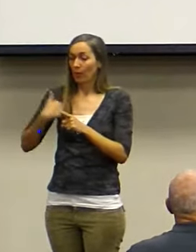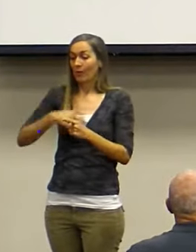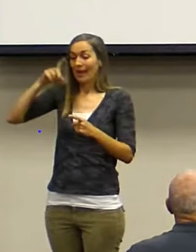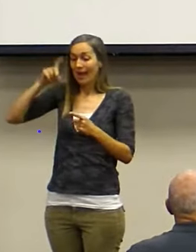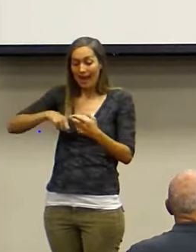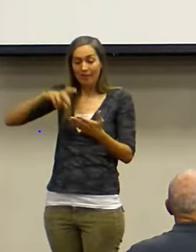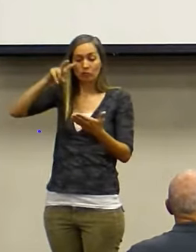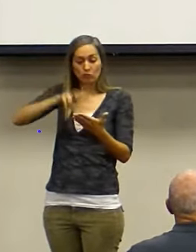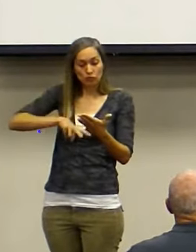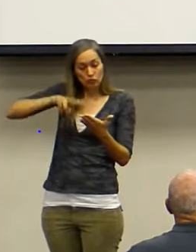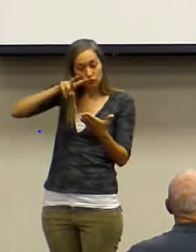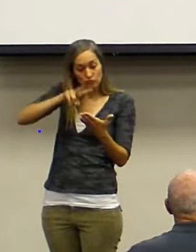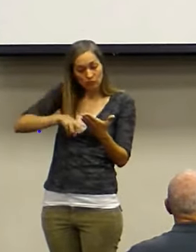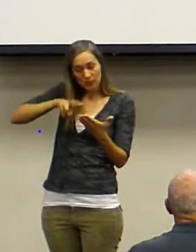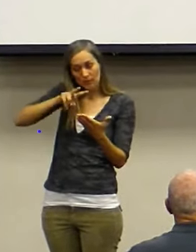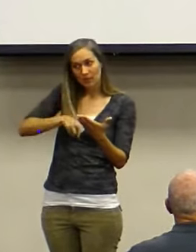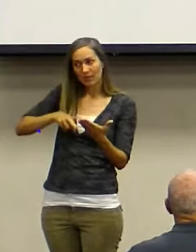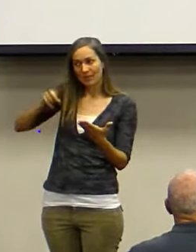That's fine.